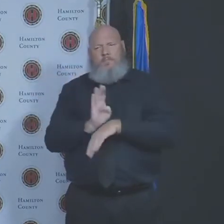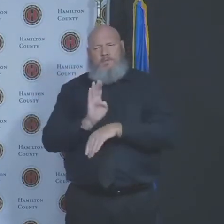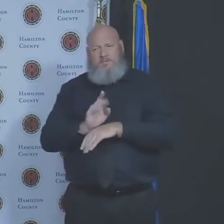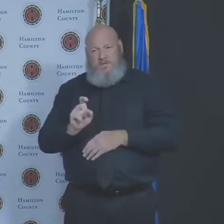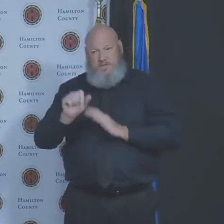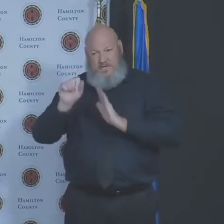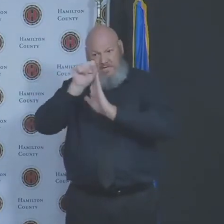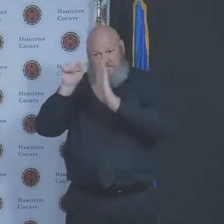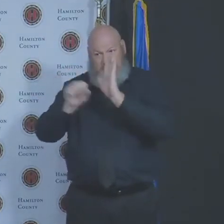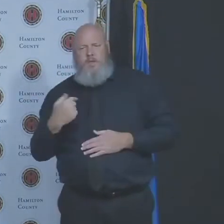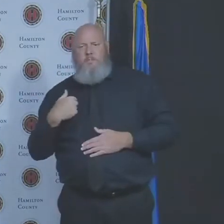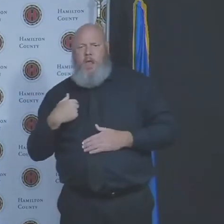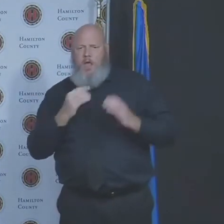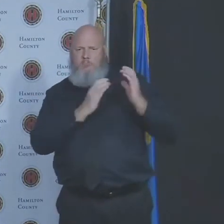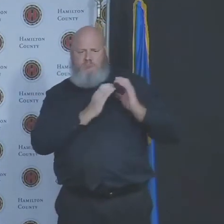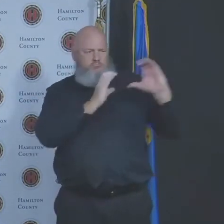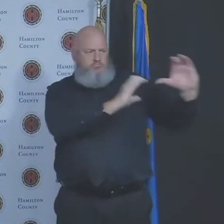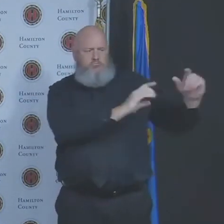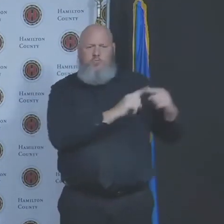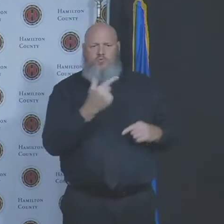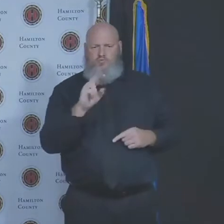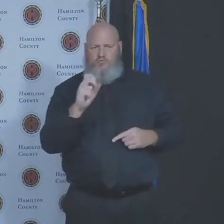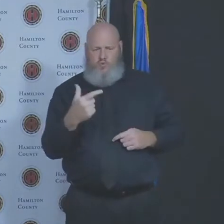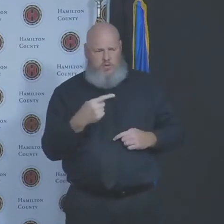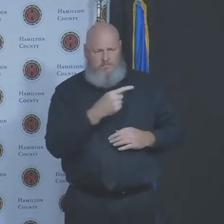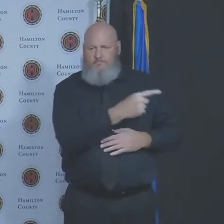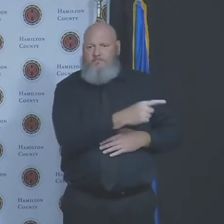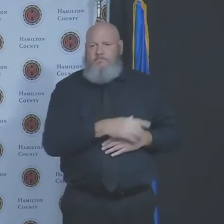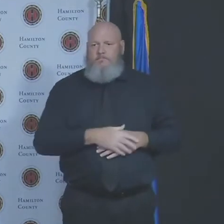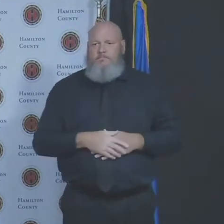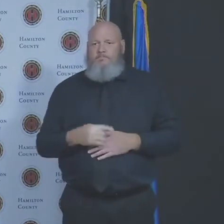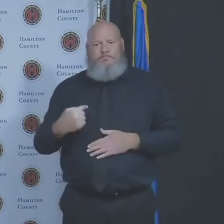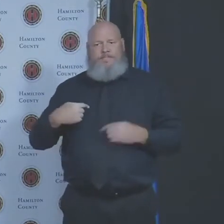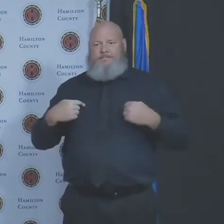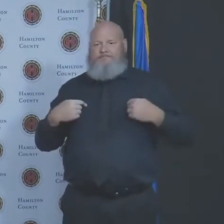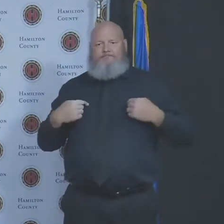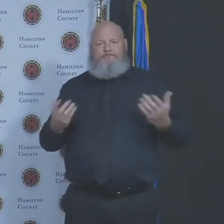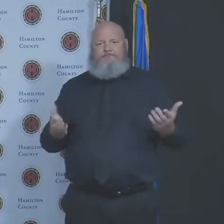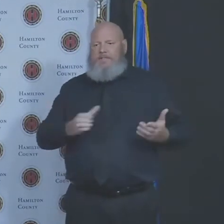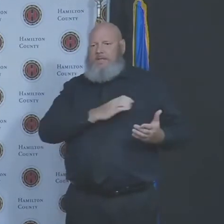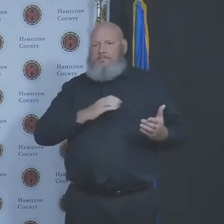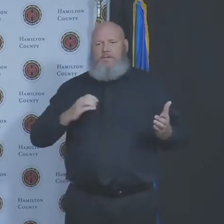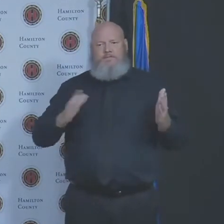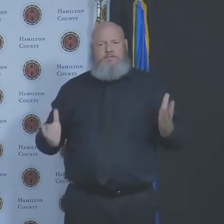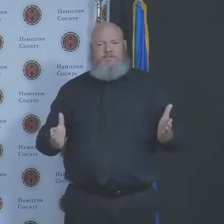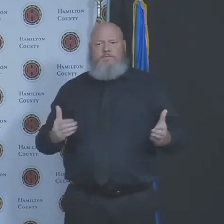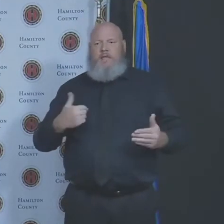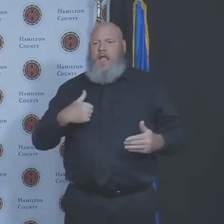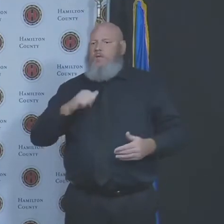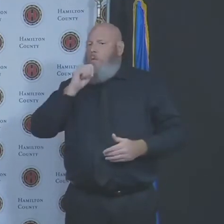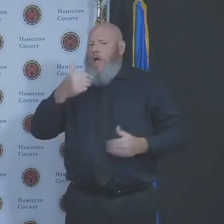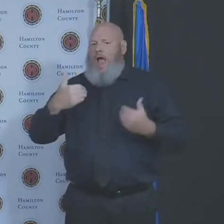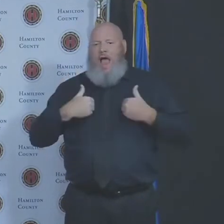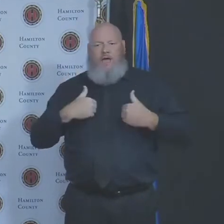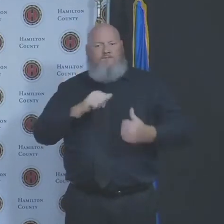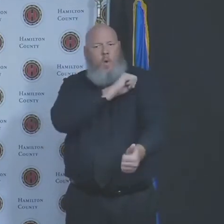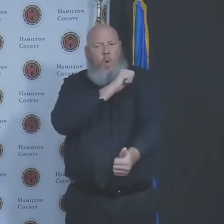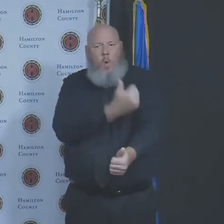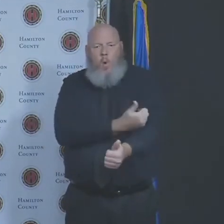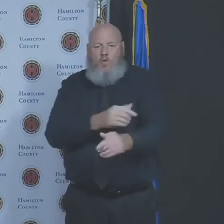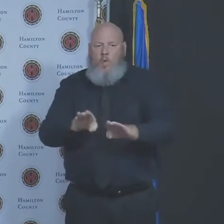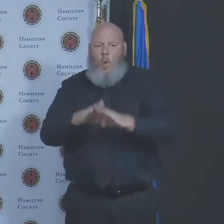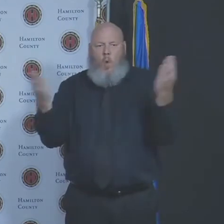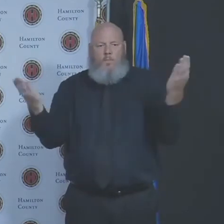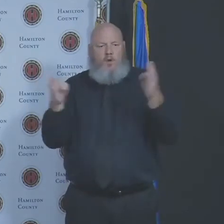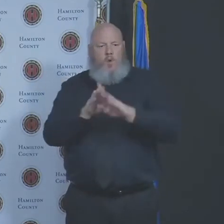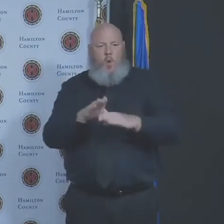and here's her answer. I don't have the authority to open up or close down anything. The county commissioners, that's just